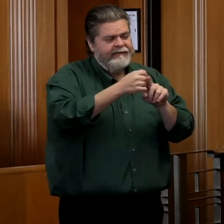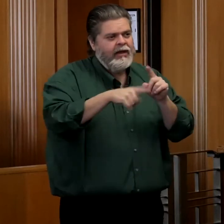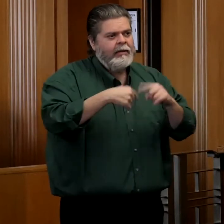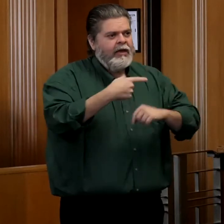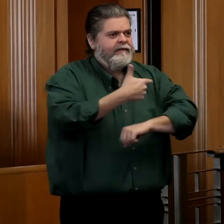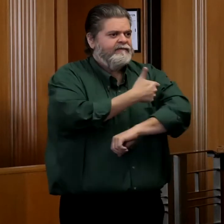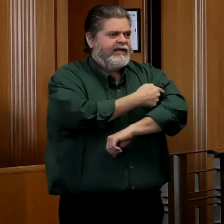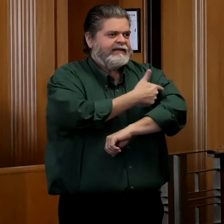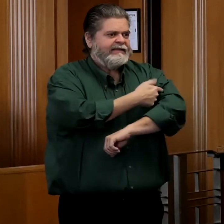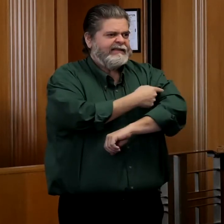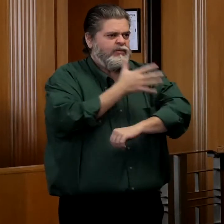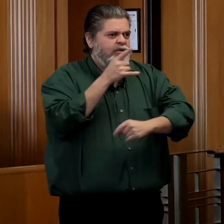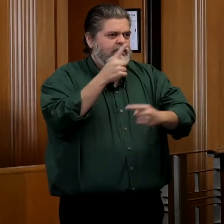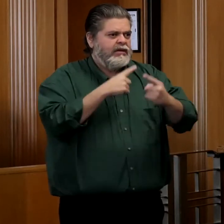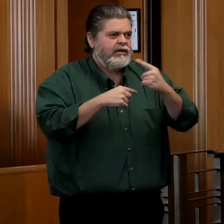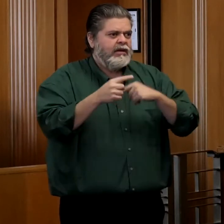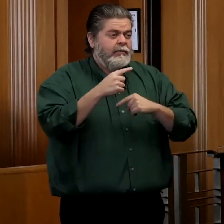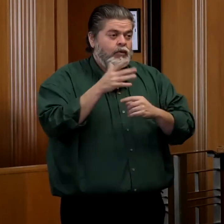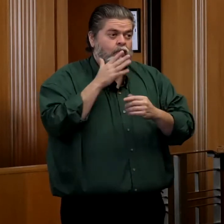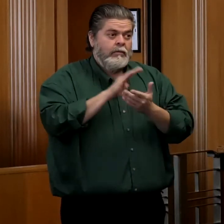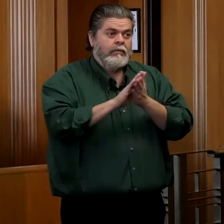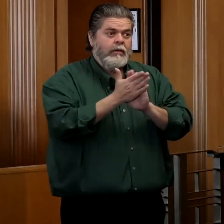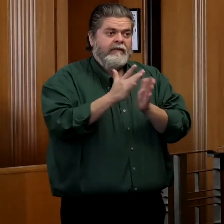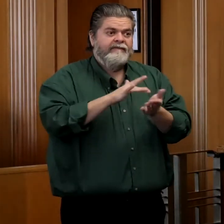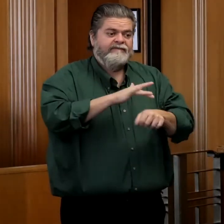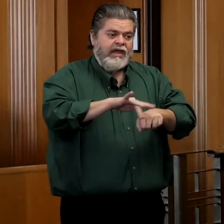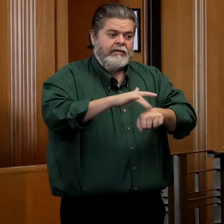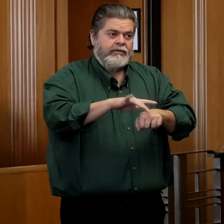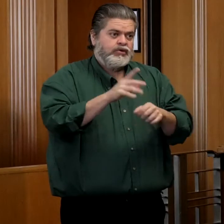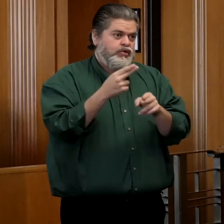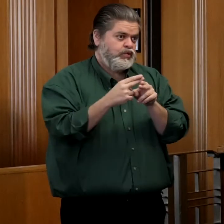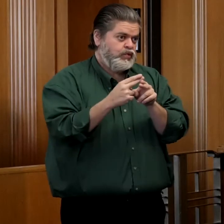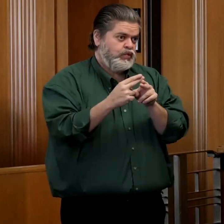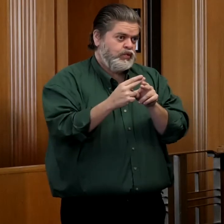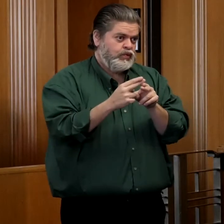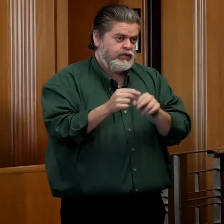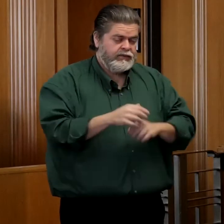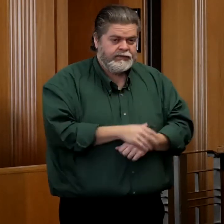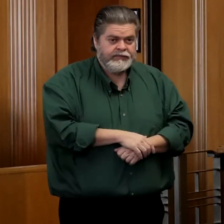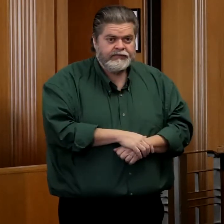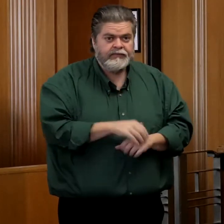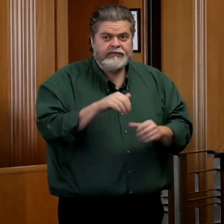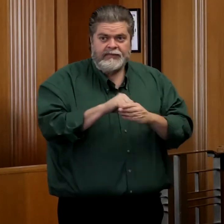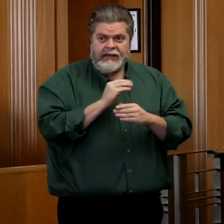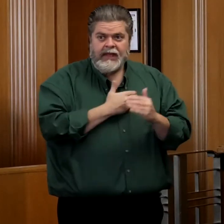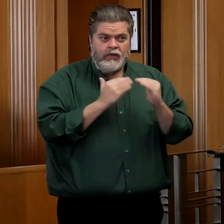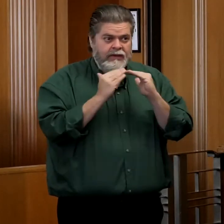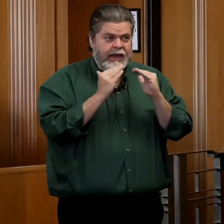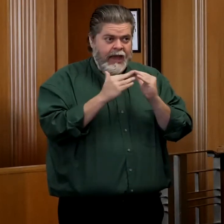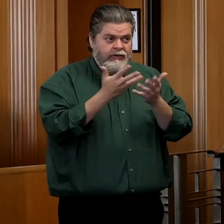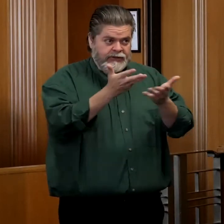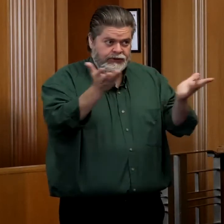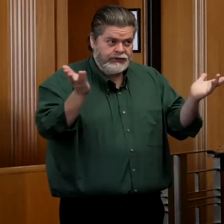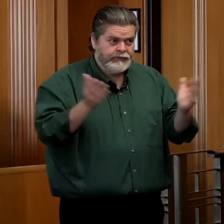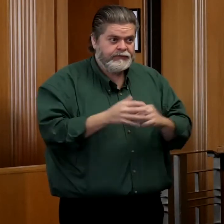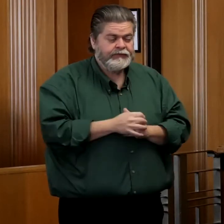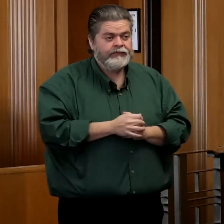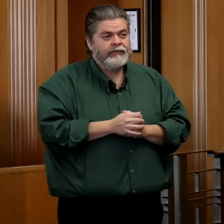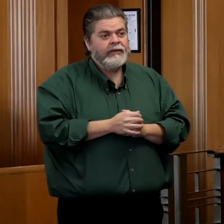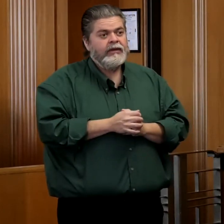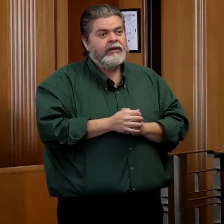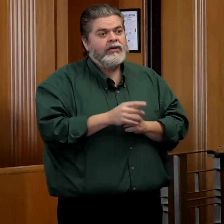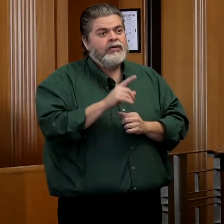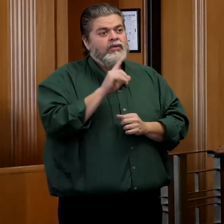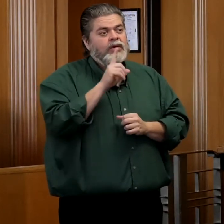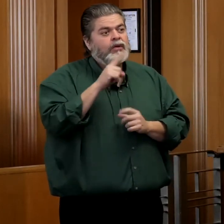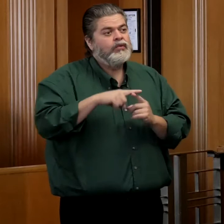vaccines that are going to be coming available very, very soon in our communities, at least